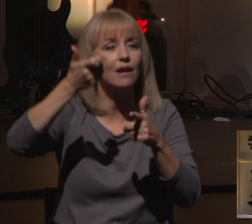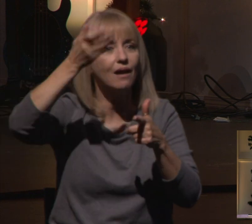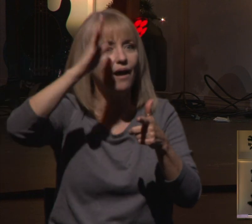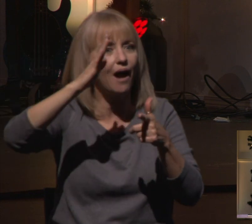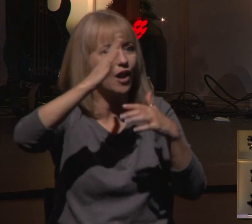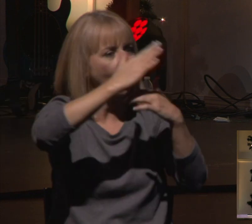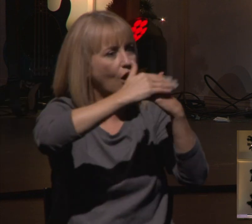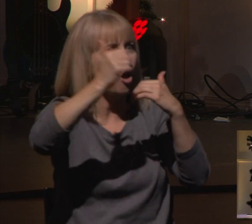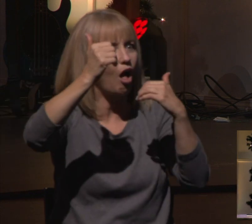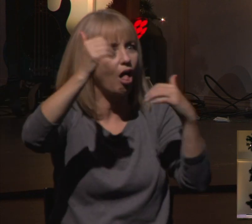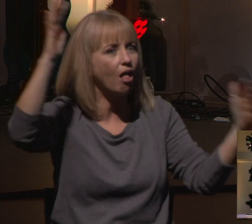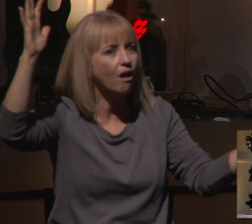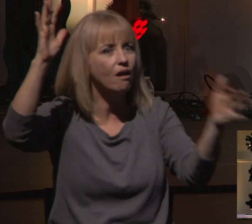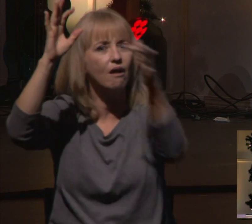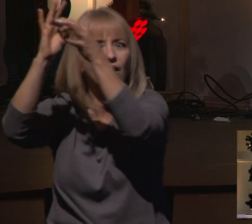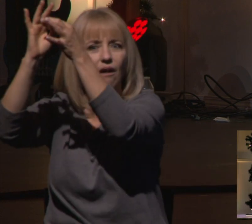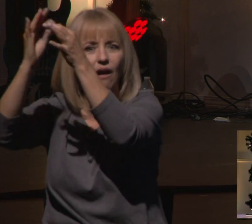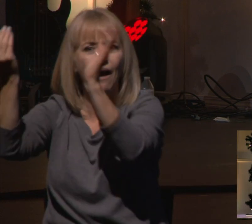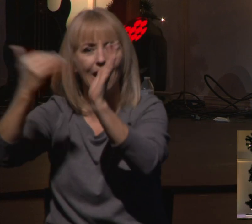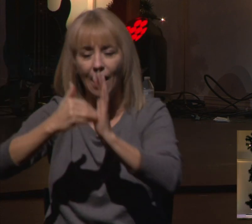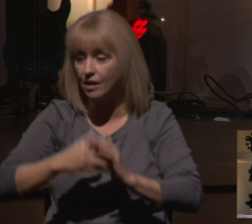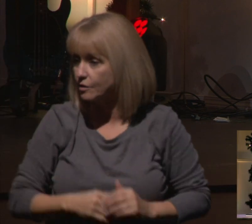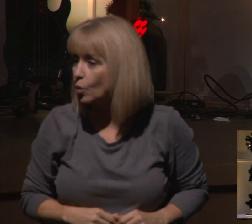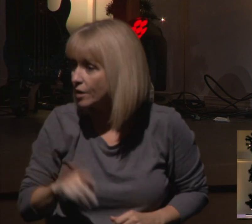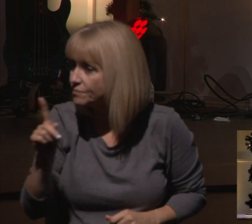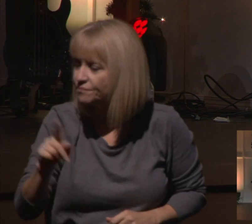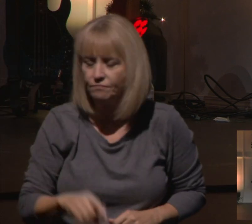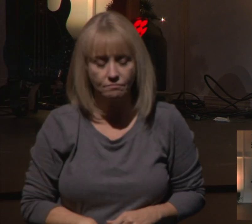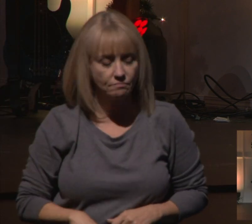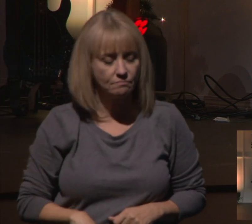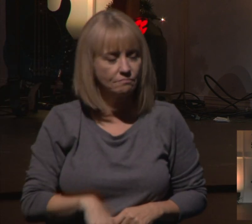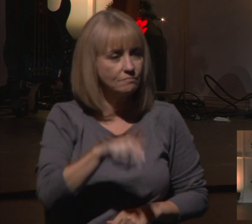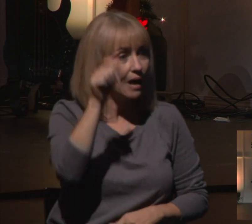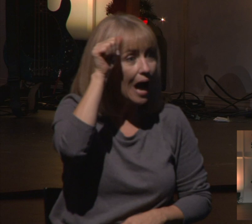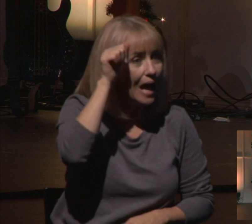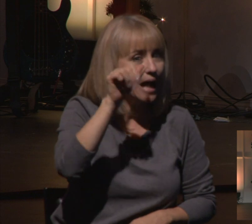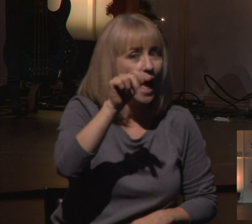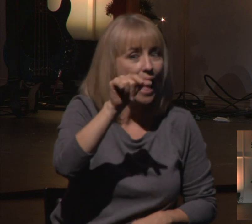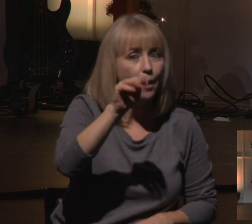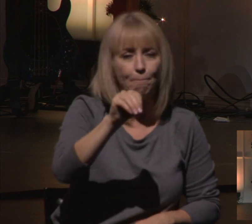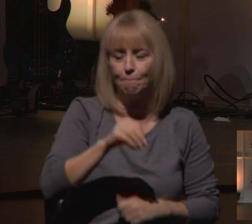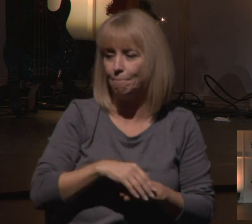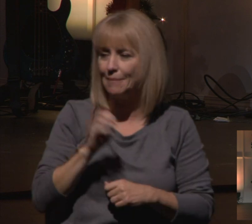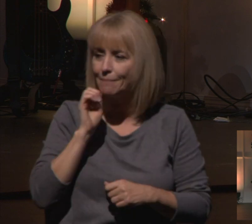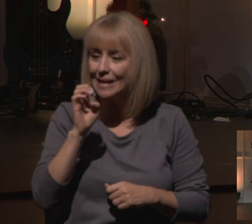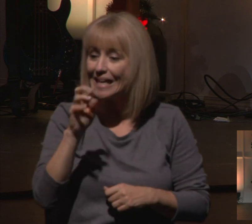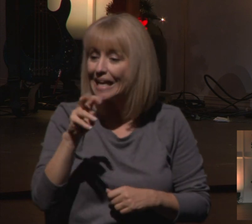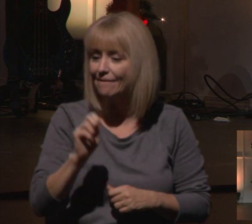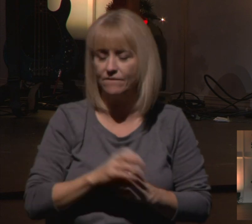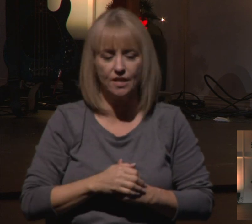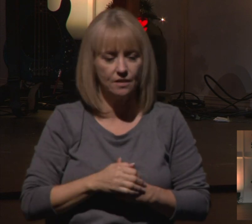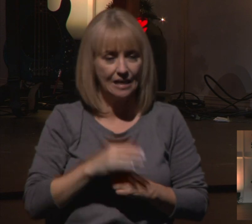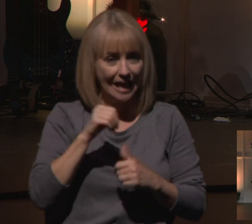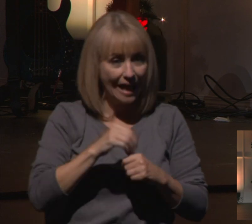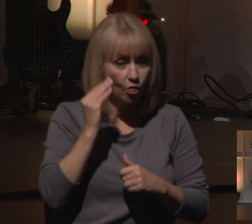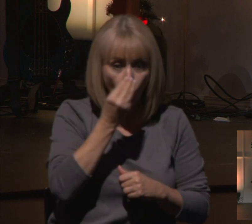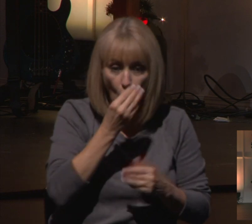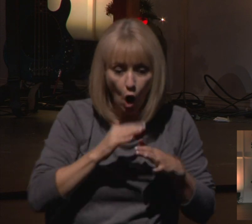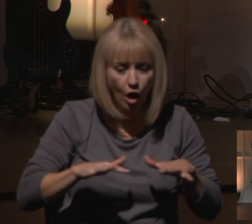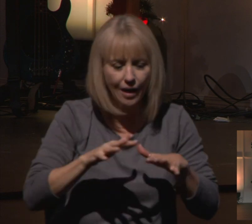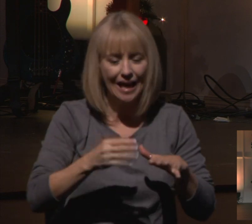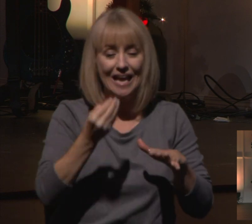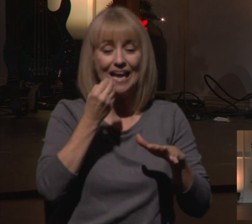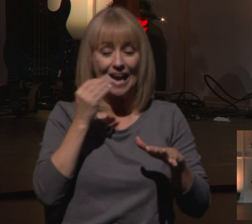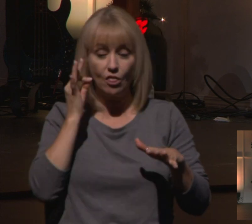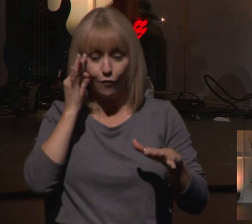You look at the story on Adam and Eve. This is the story of Adam and Eve, right? God creates a home for them in the Garden of Eden. Adam and Eve, they eat the fruit, they sin